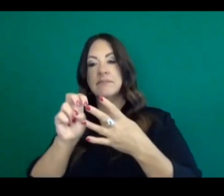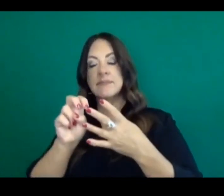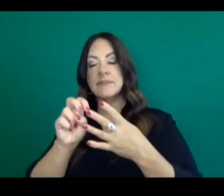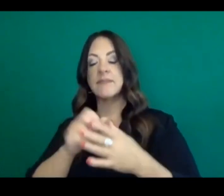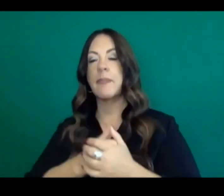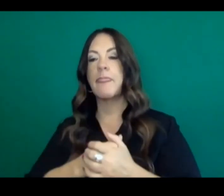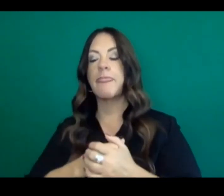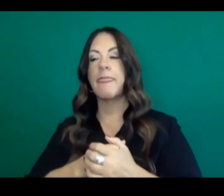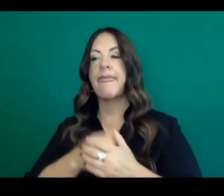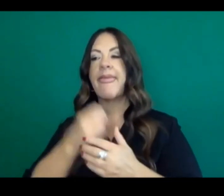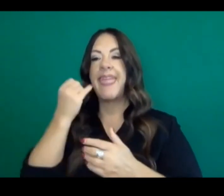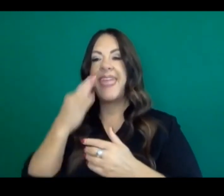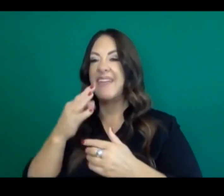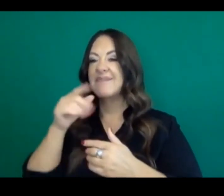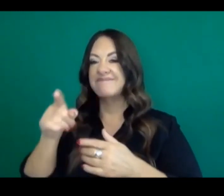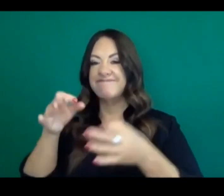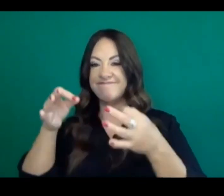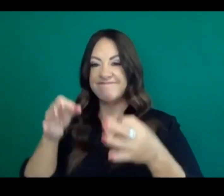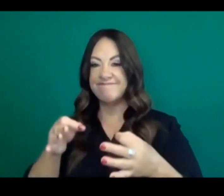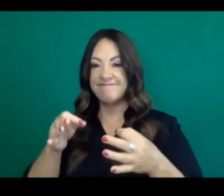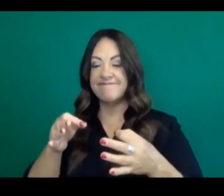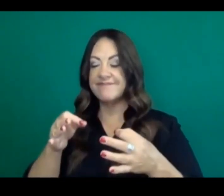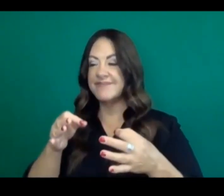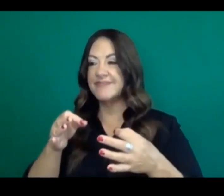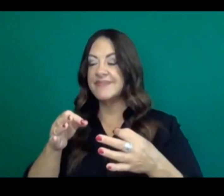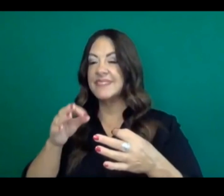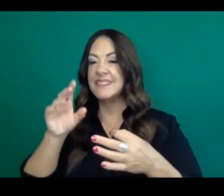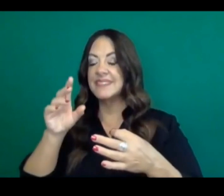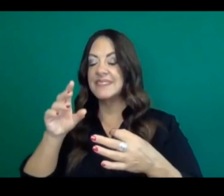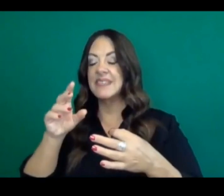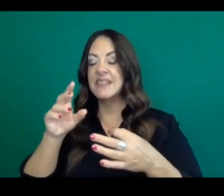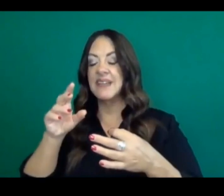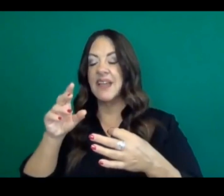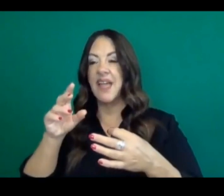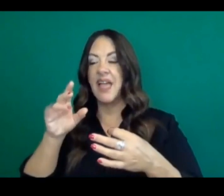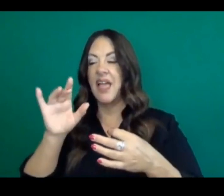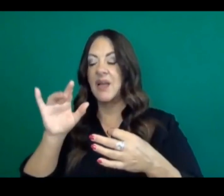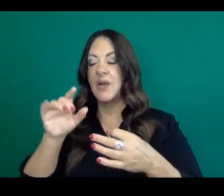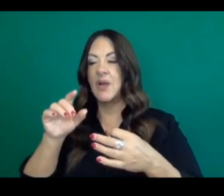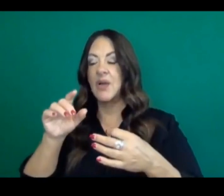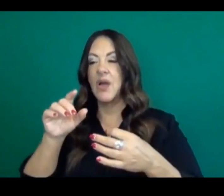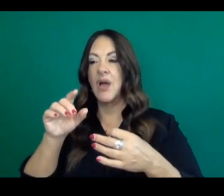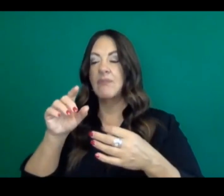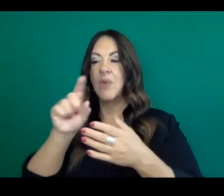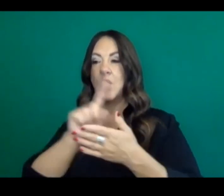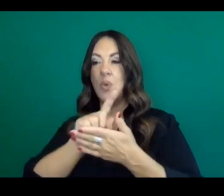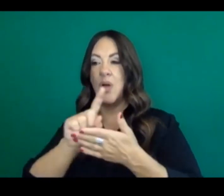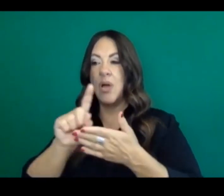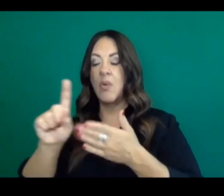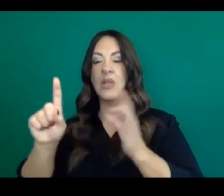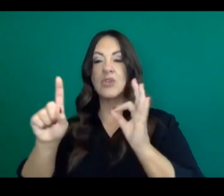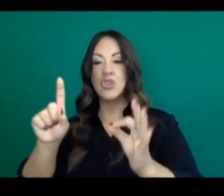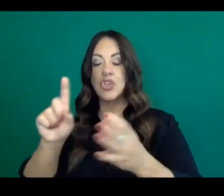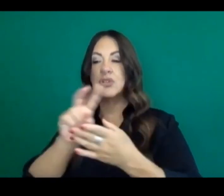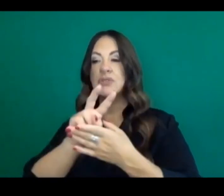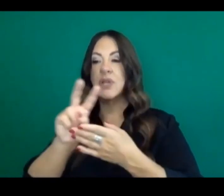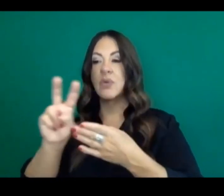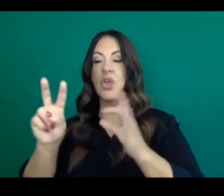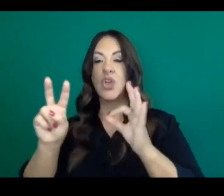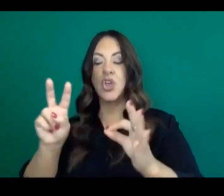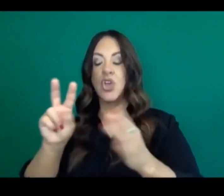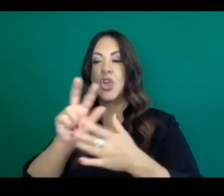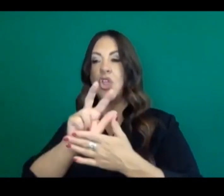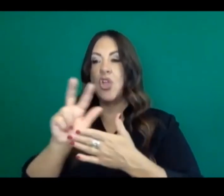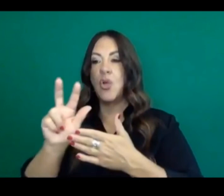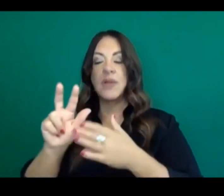again, they would then move into the red tier in this case. So yes, the next week, I think some counties will be